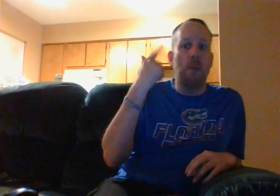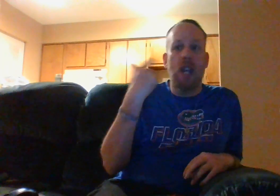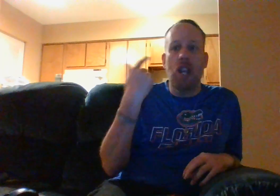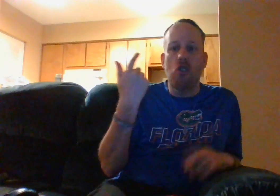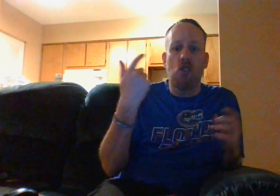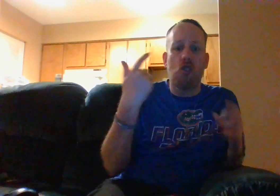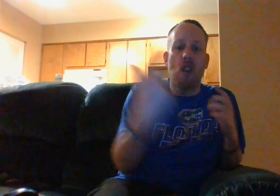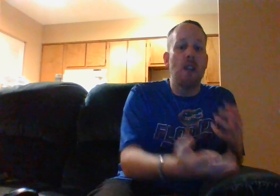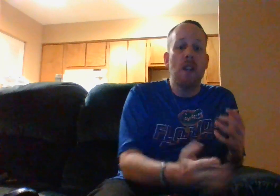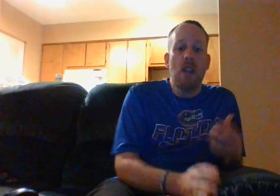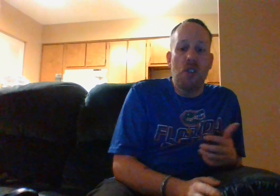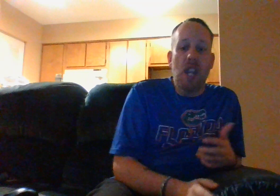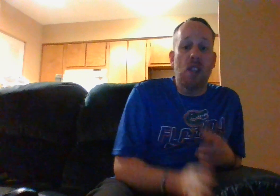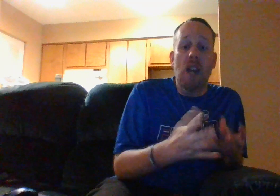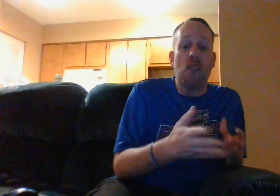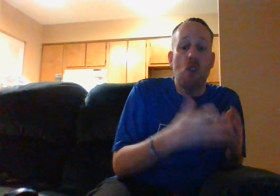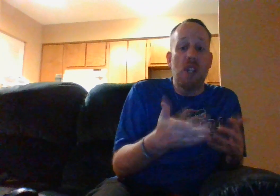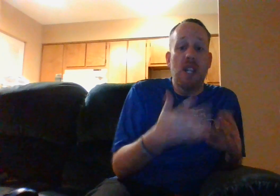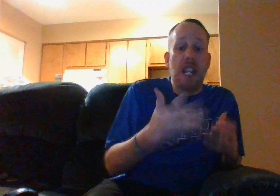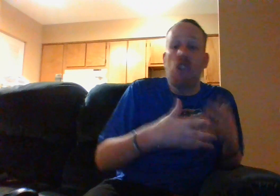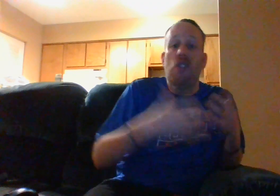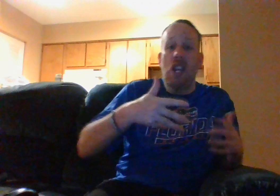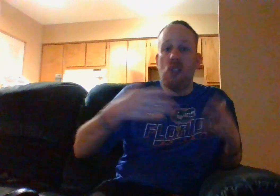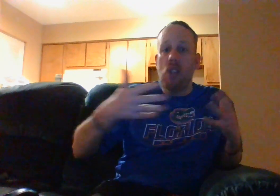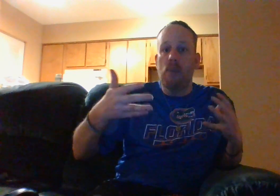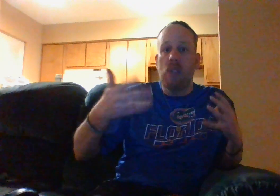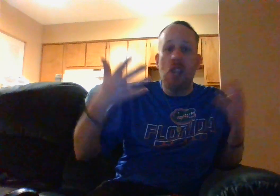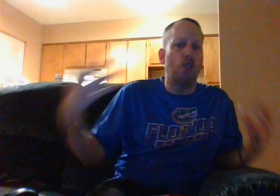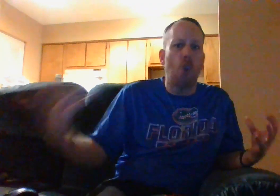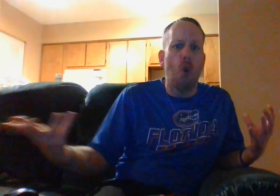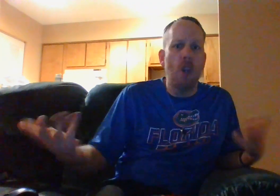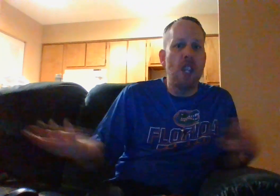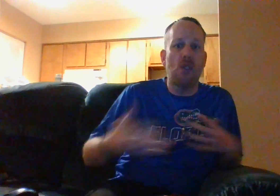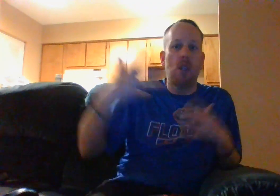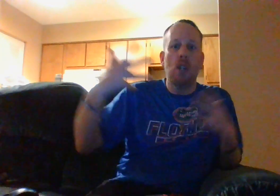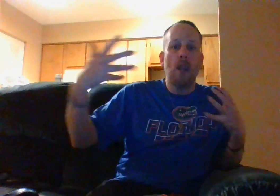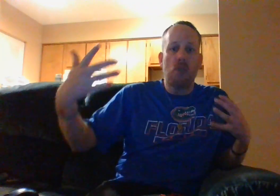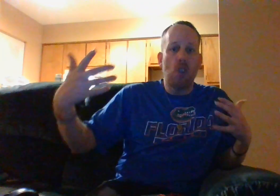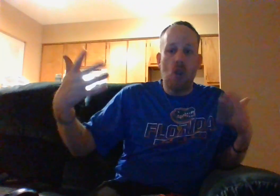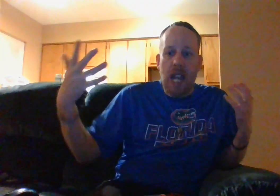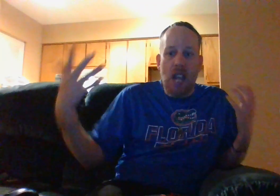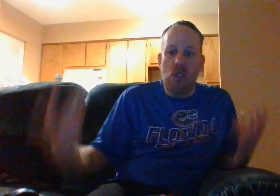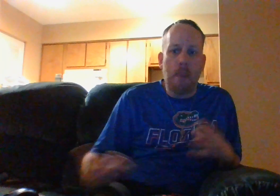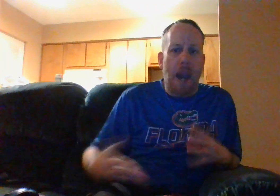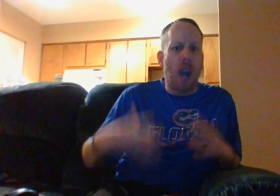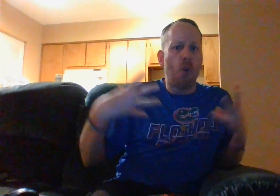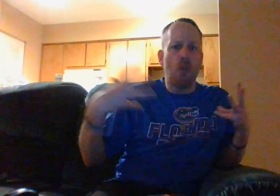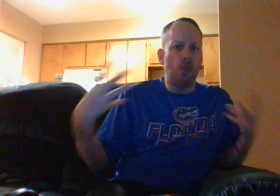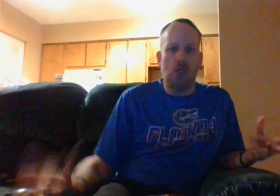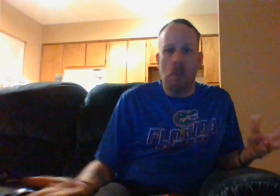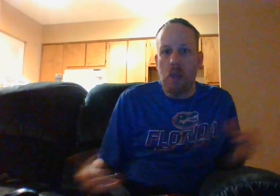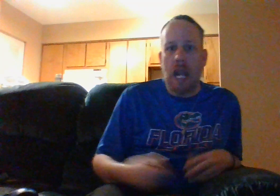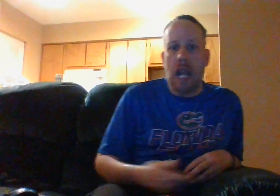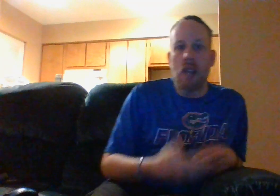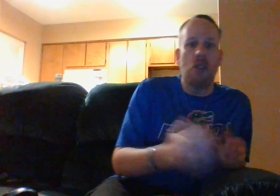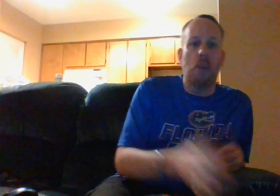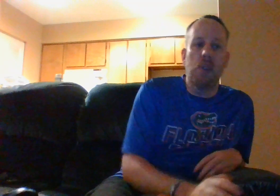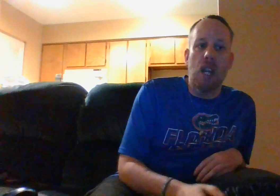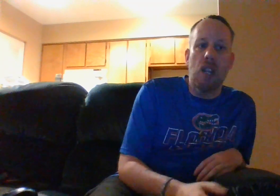stuff like that and just trying to think that you know he's he's a he's a tool he's a you know he has like powers and stuff like that and stuff like that